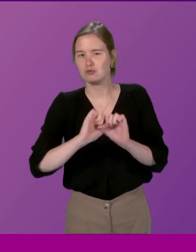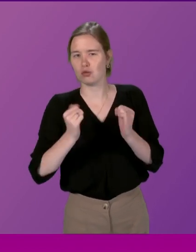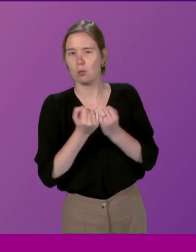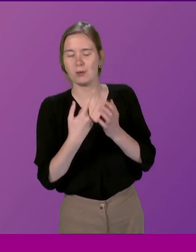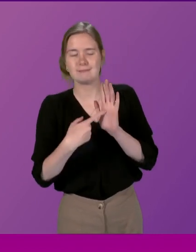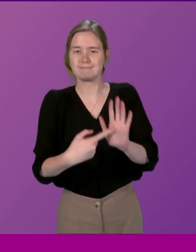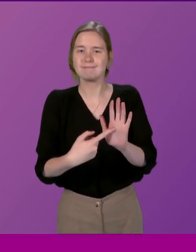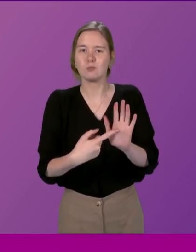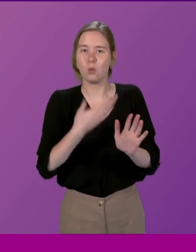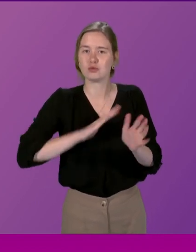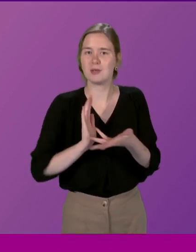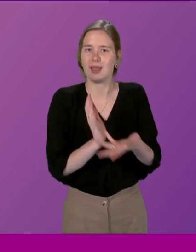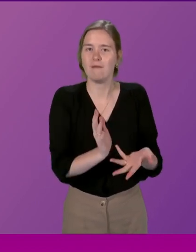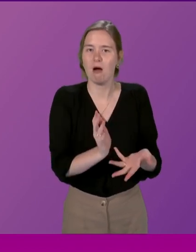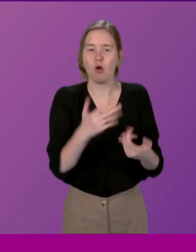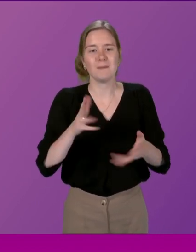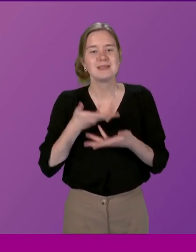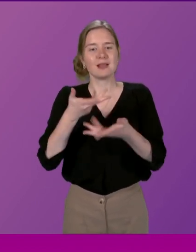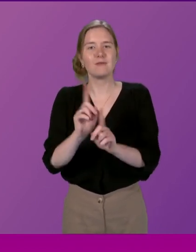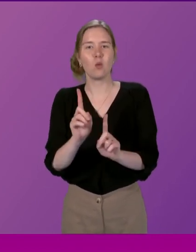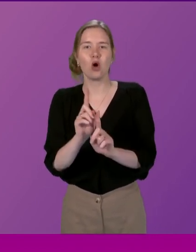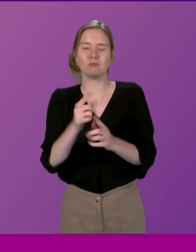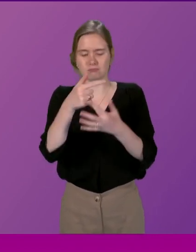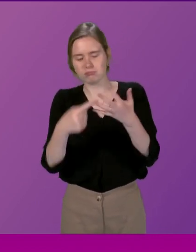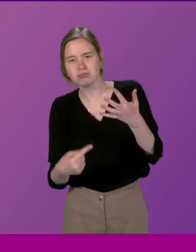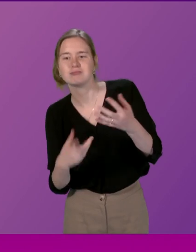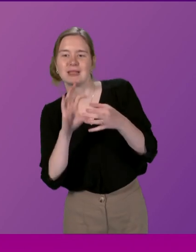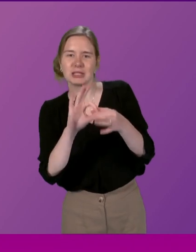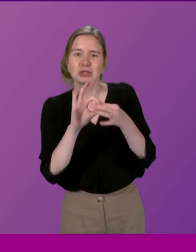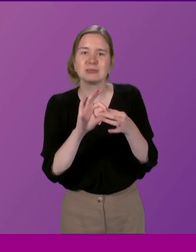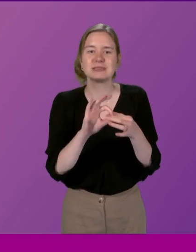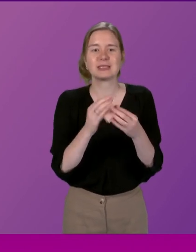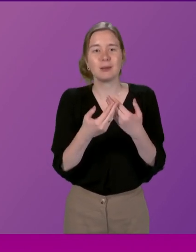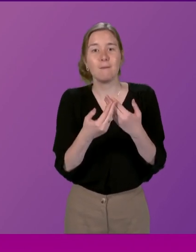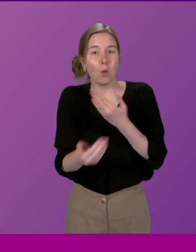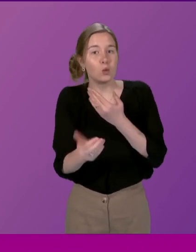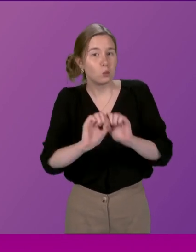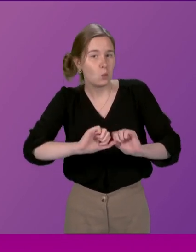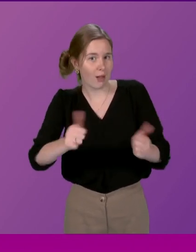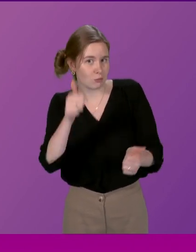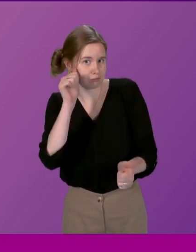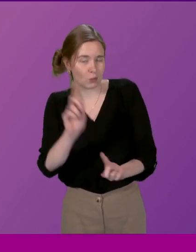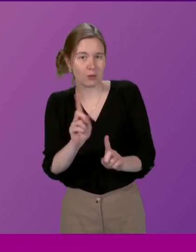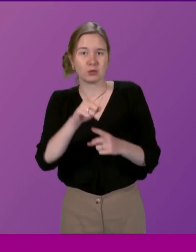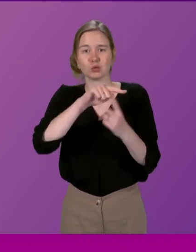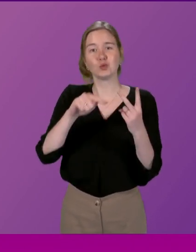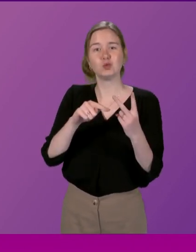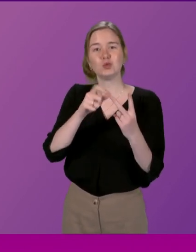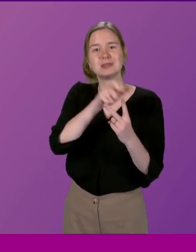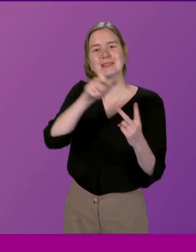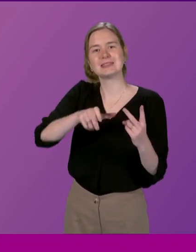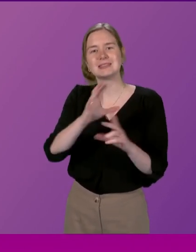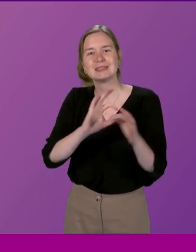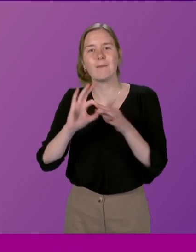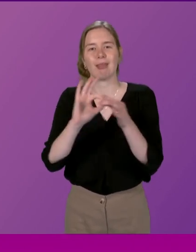intention to deliver this. We have delivered a number of deliberative engagements, probably the most well-known are our two citizens' assemblies,